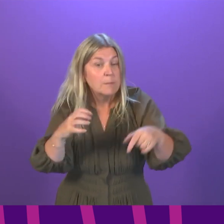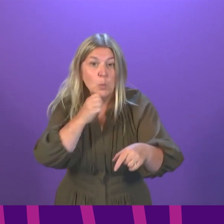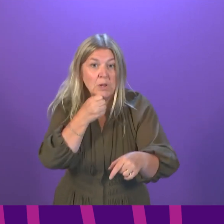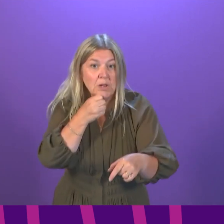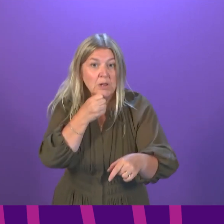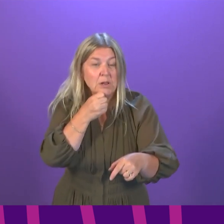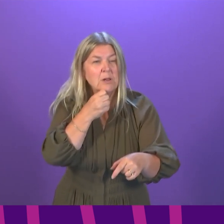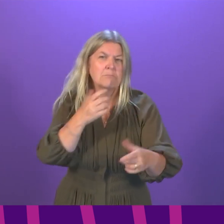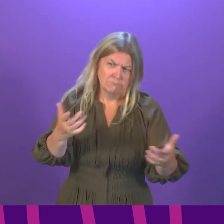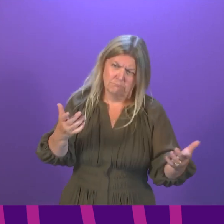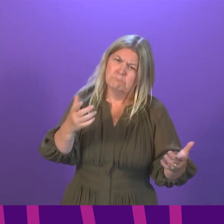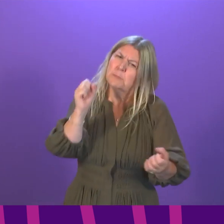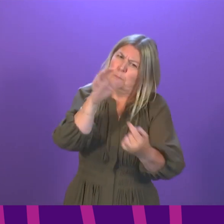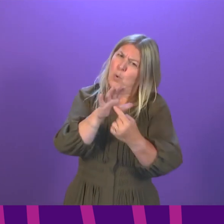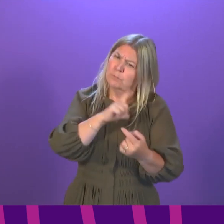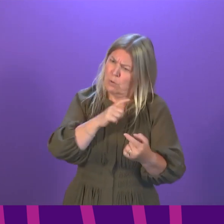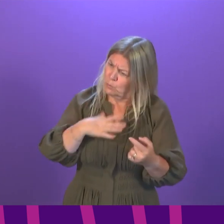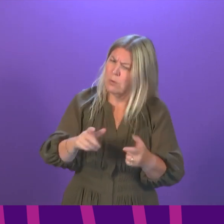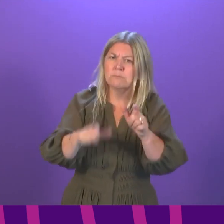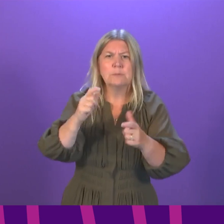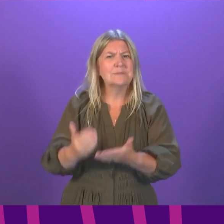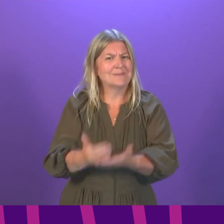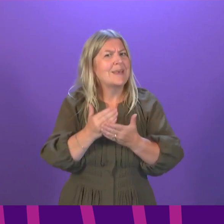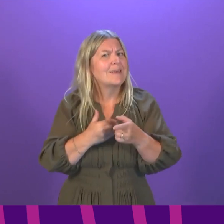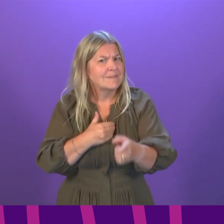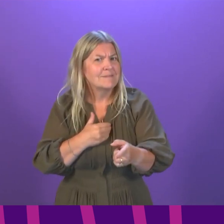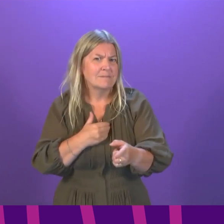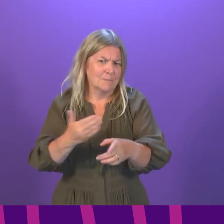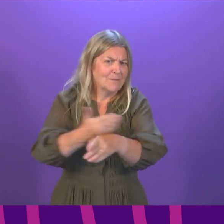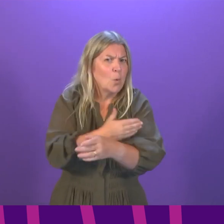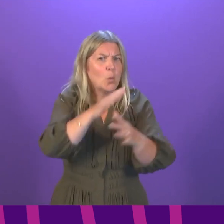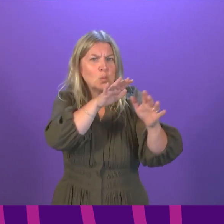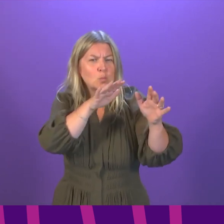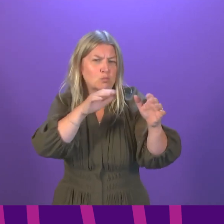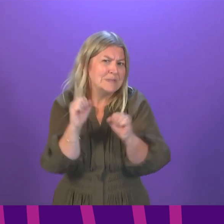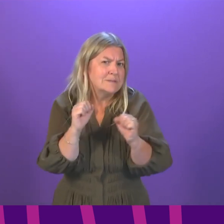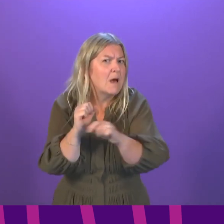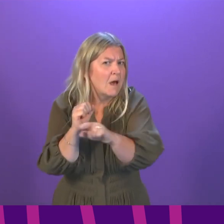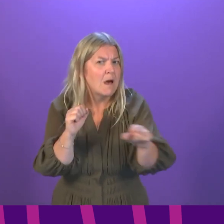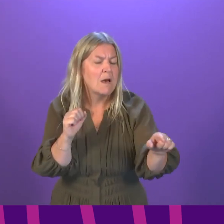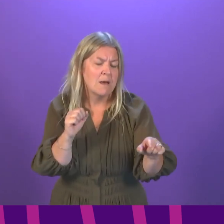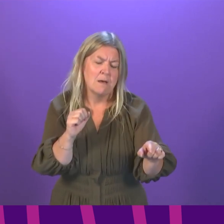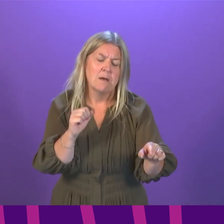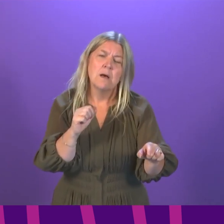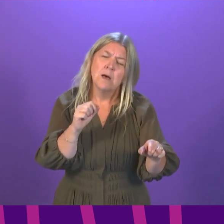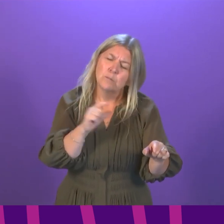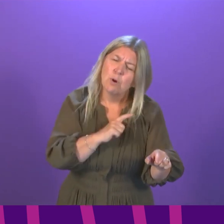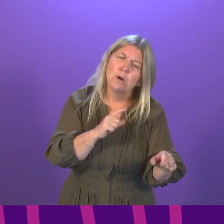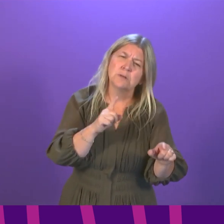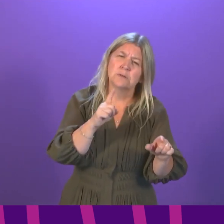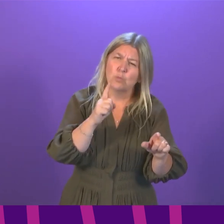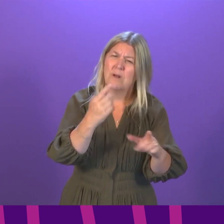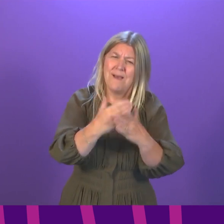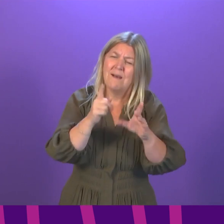but also protecting our NHS into the winter. After so much restriction, it is only right that we move heaven and earth to protect our